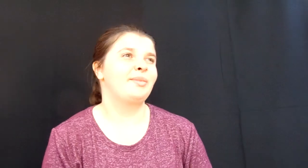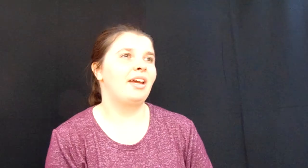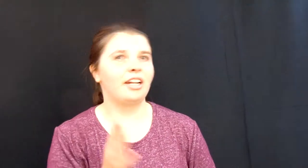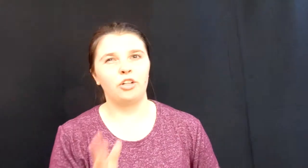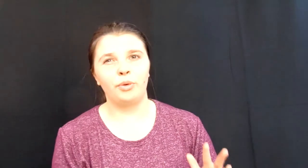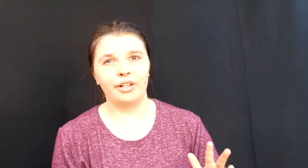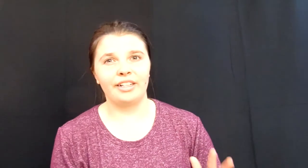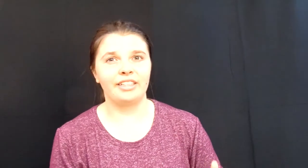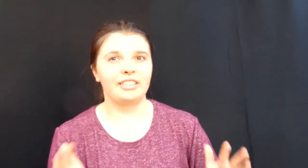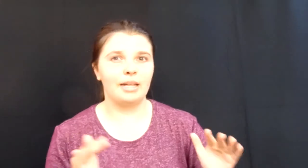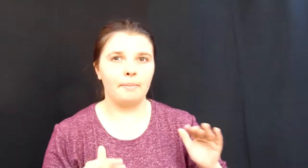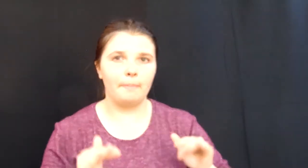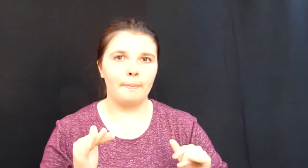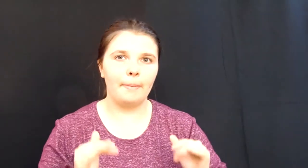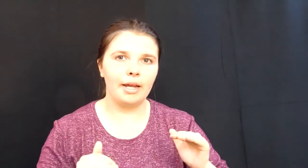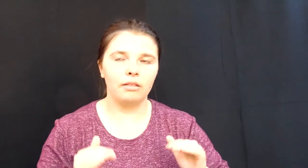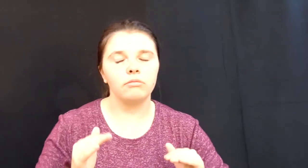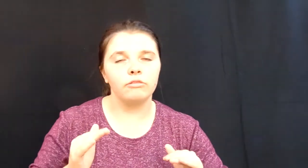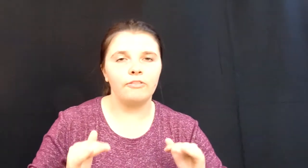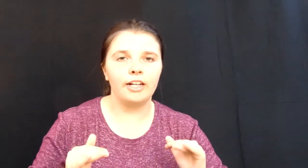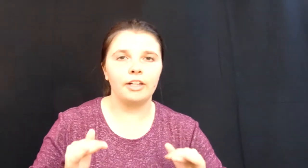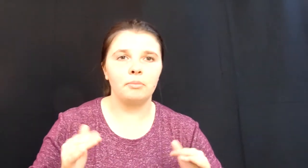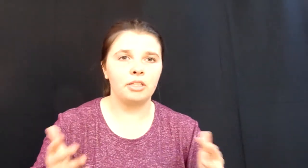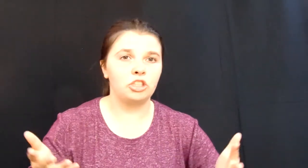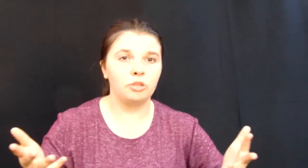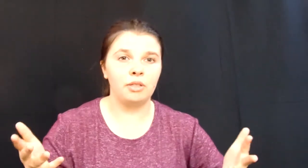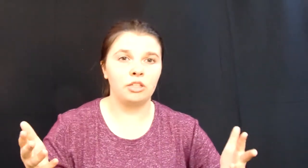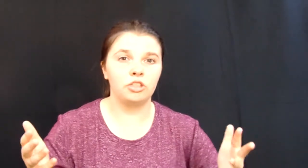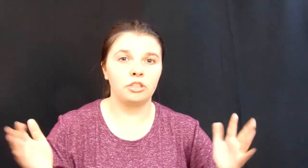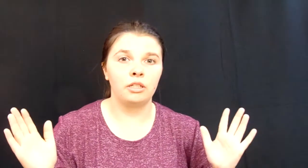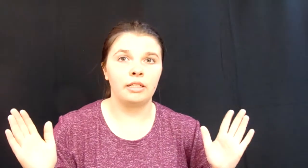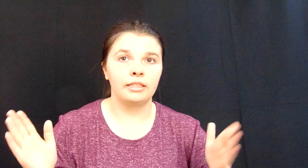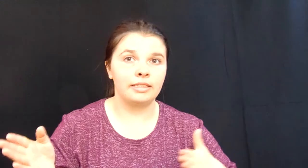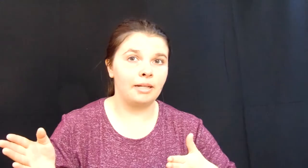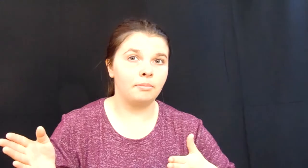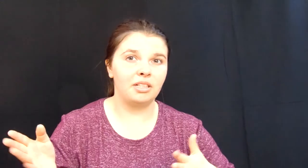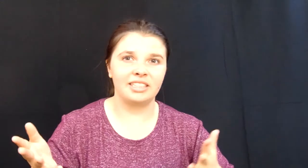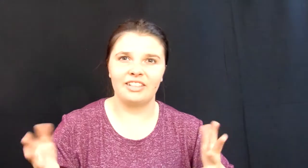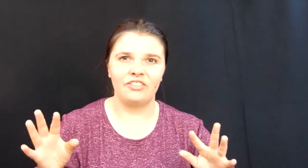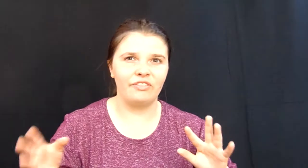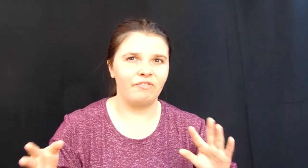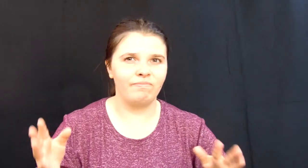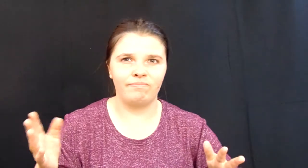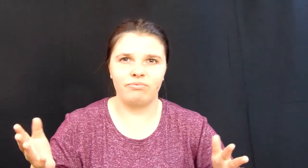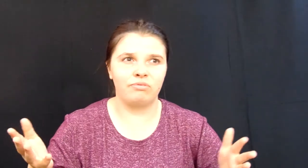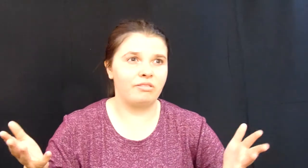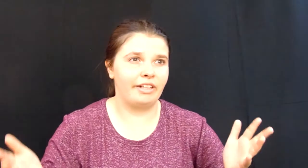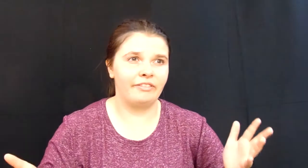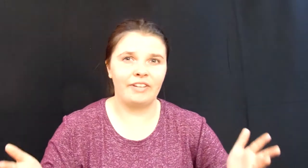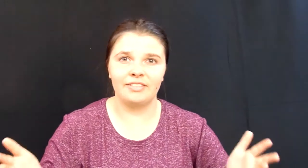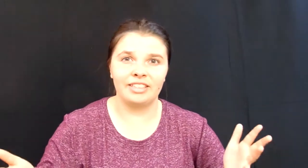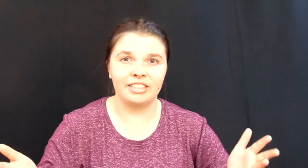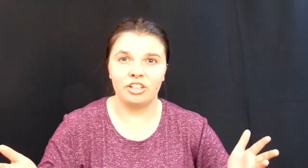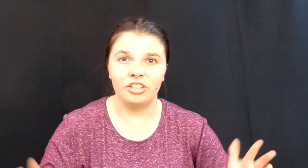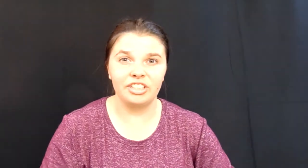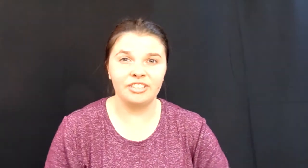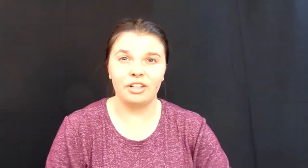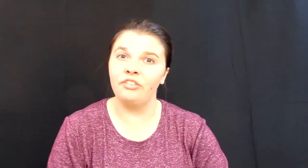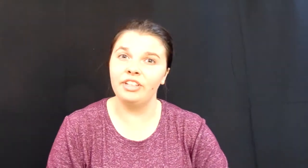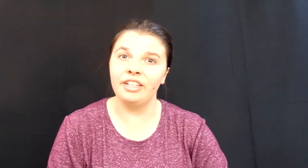depending on where it is it might vary but it should be under ten bucks like like five six dollars roughly